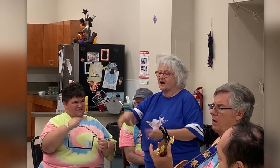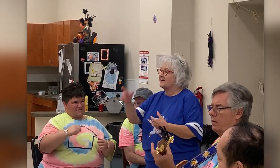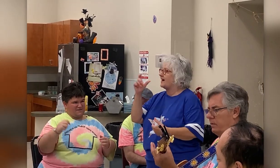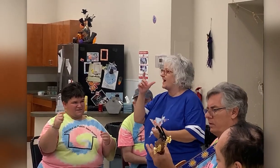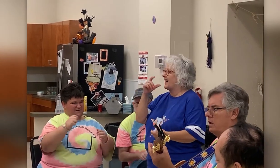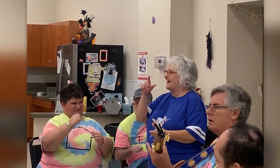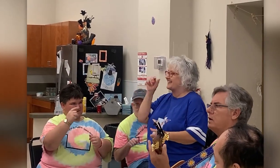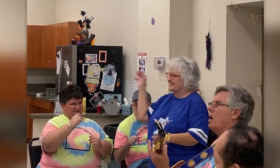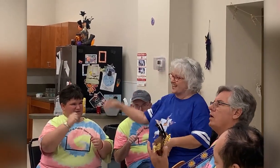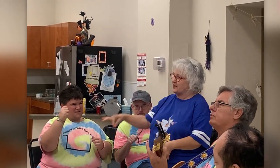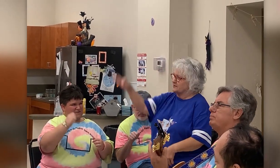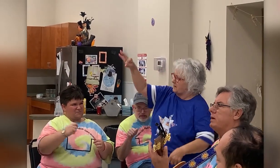No you're